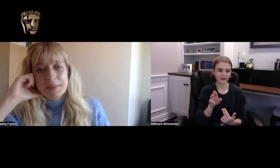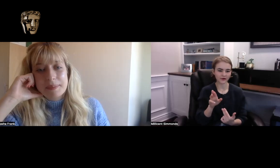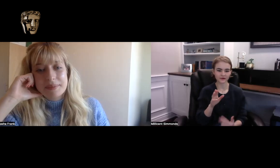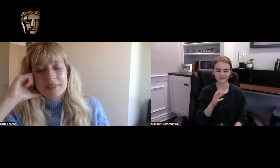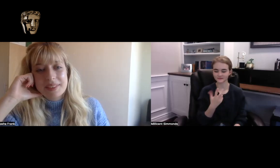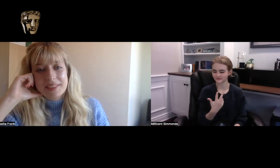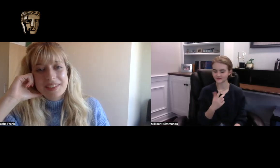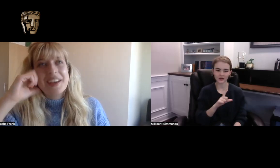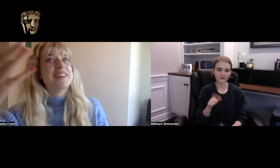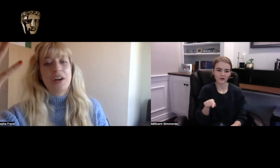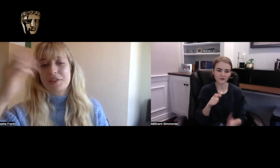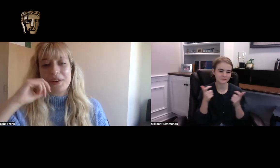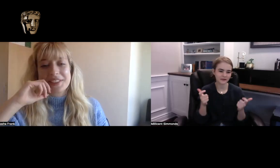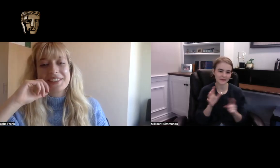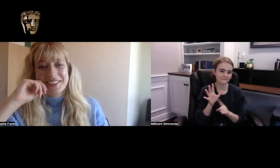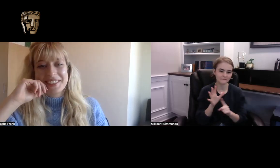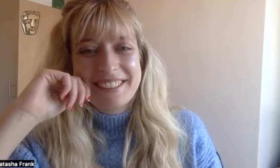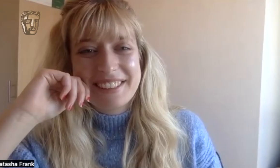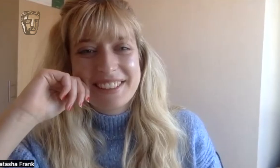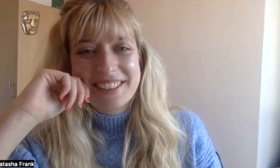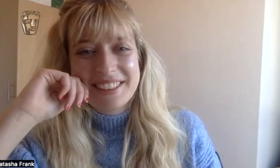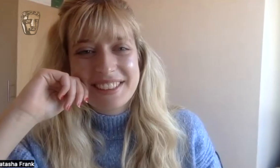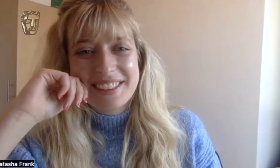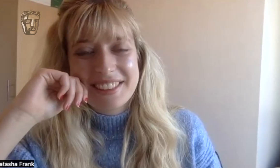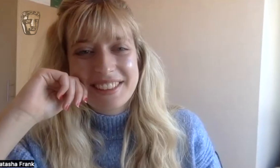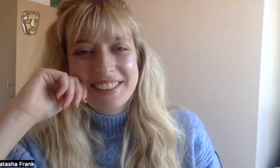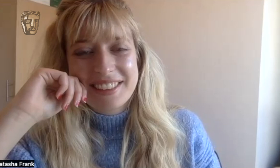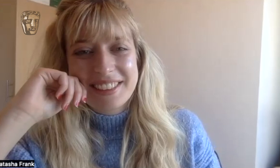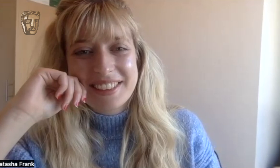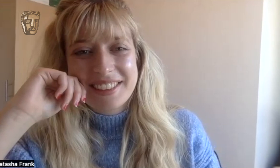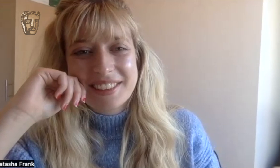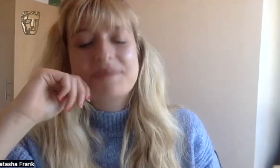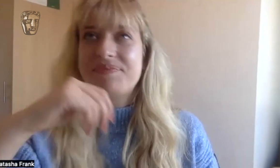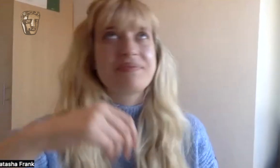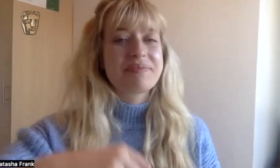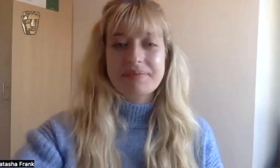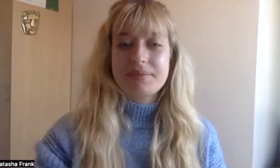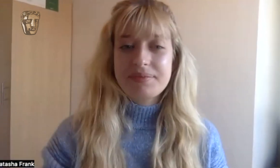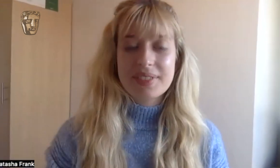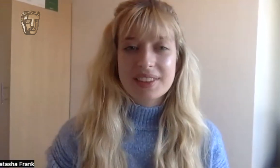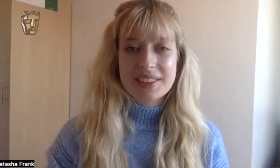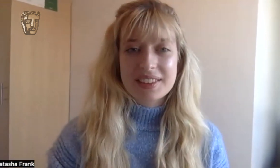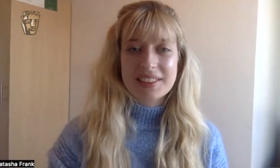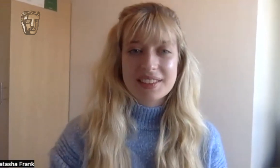obviously when I was younger I it was always popular I loved going to see that um but I'm a fan of it